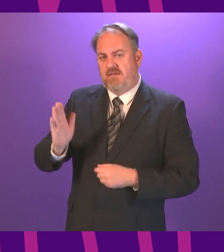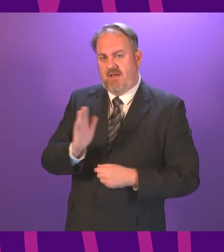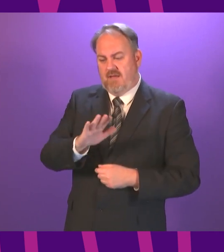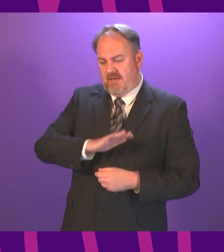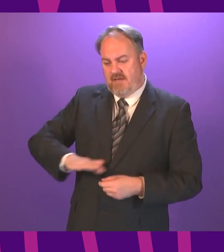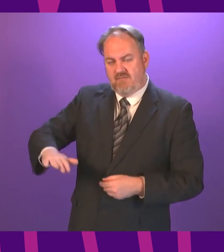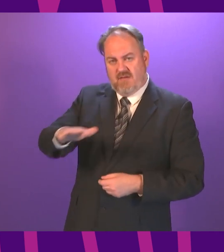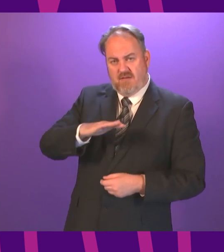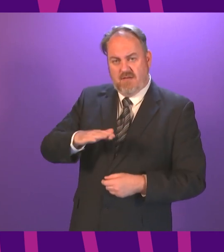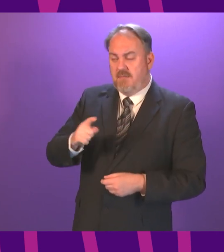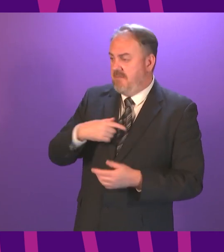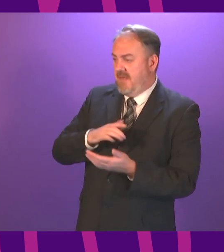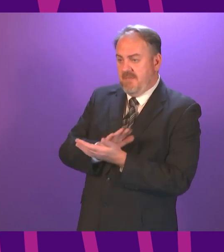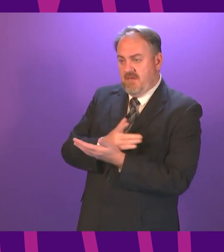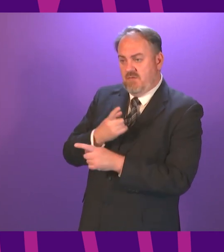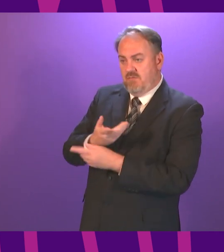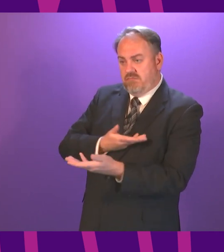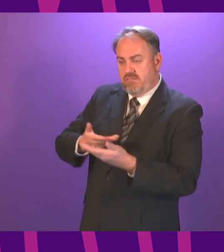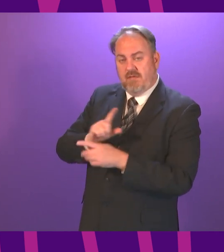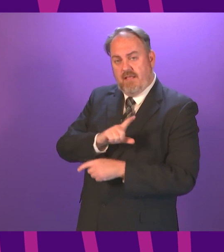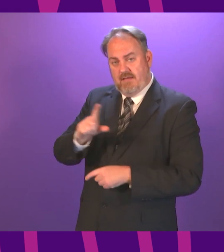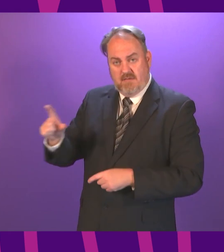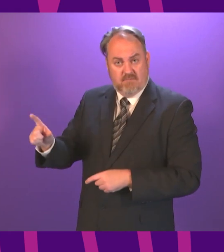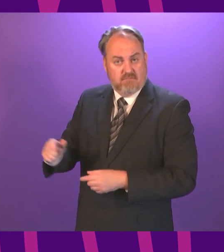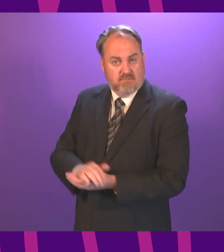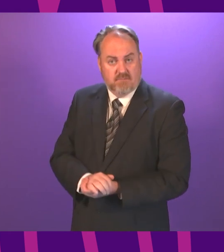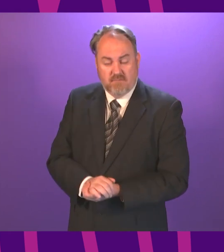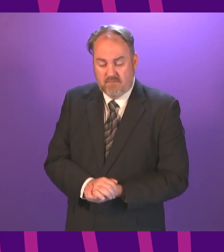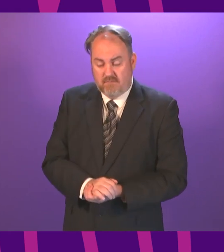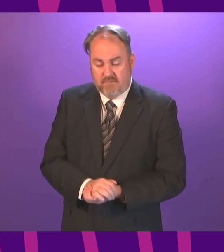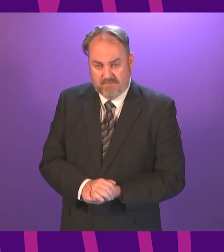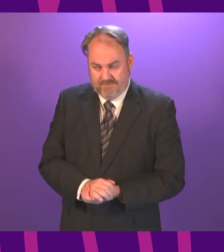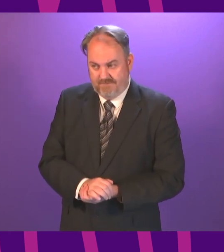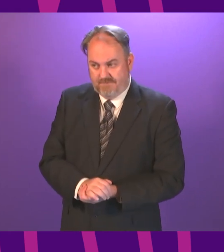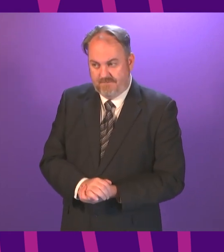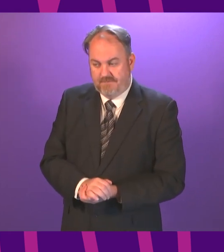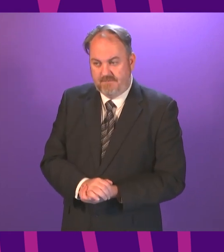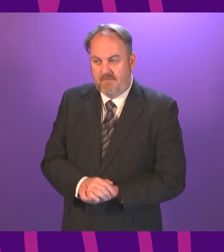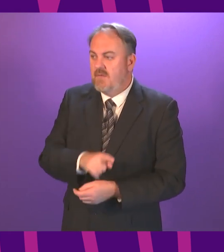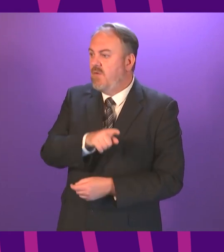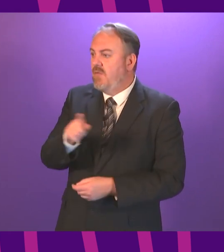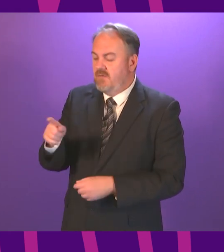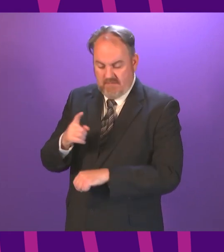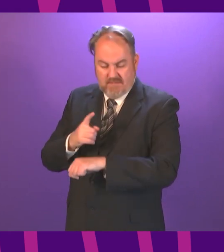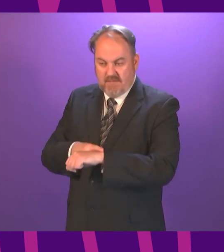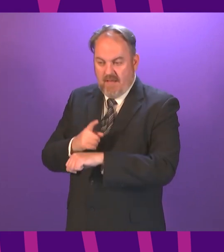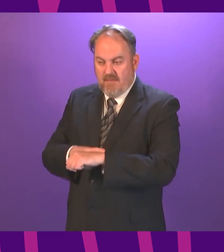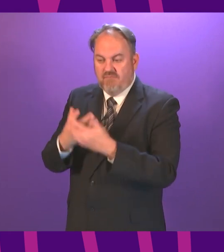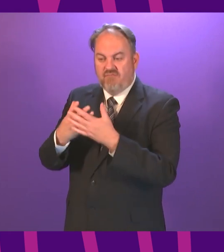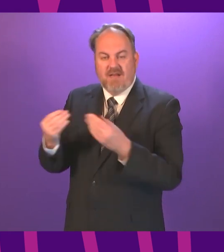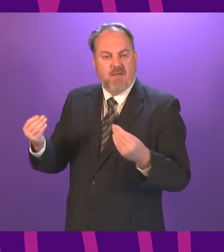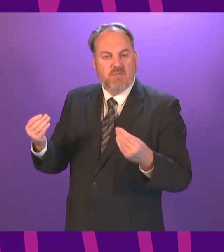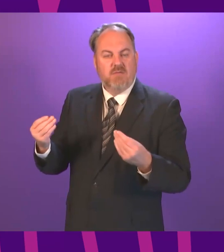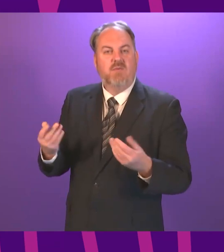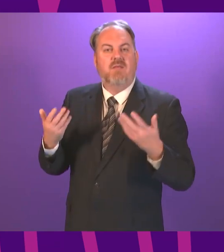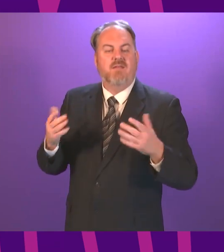across the chamber to tell them of the efforts to do so. Thank you. My apologies to those members we've been unable to take. That